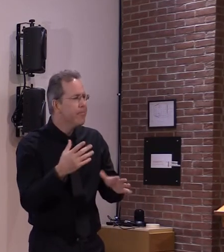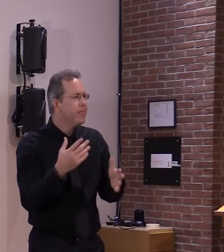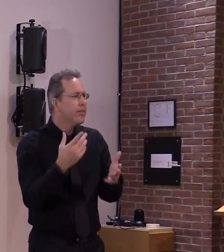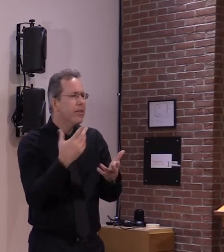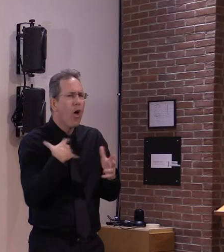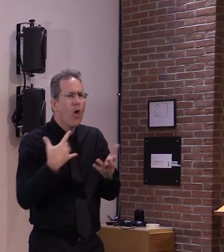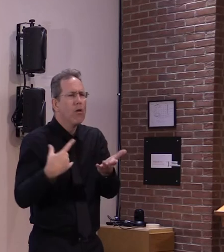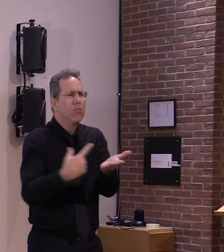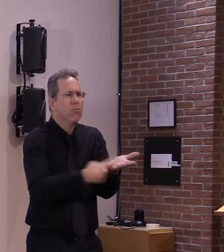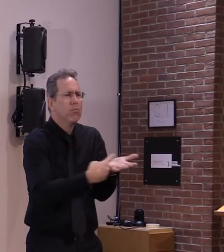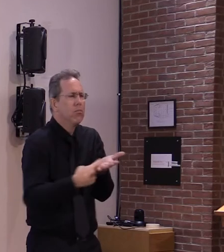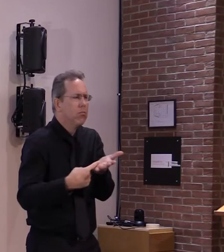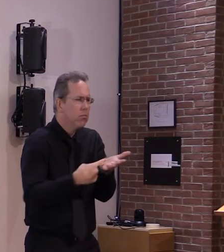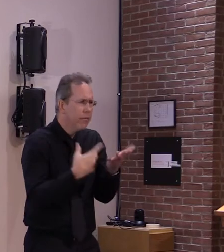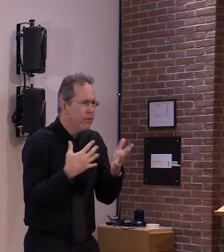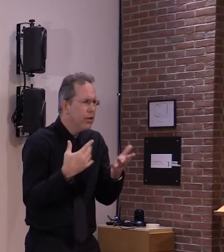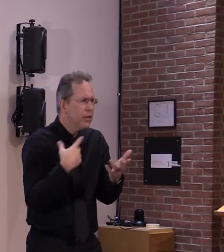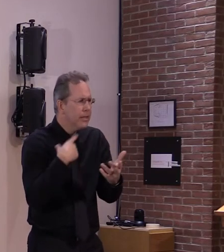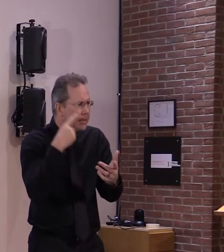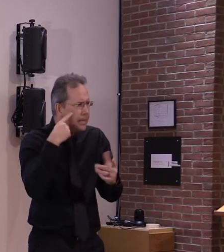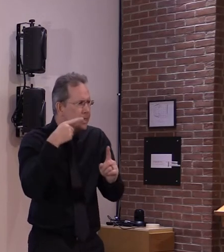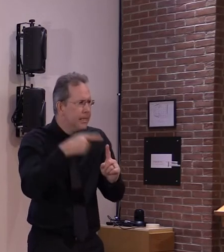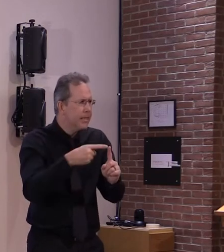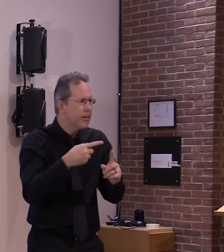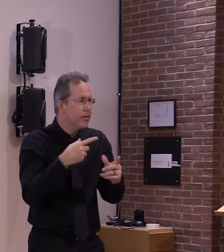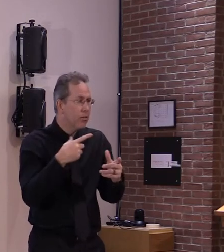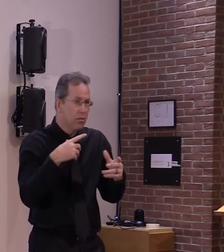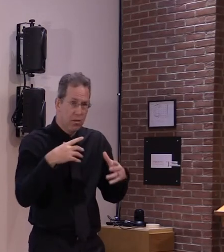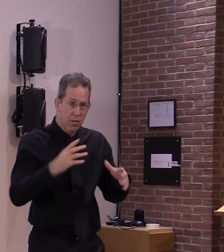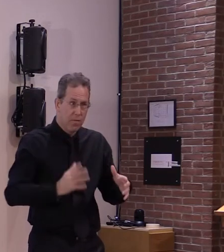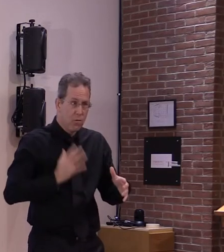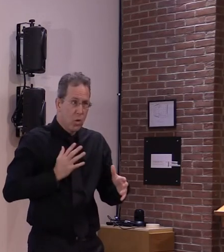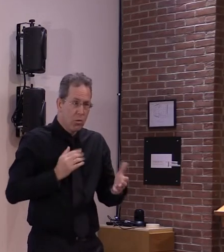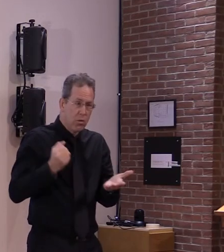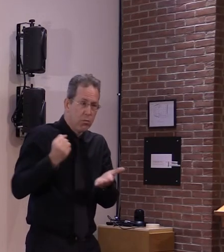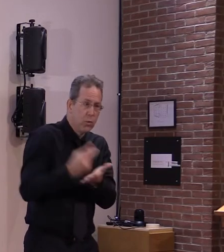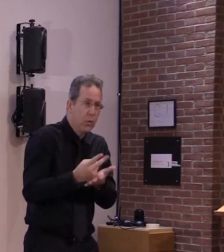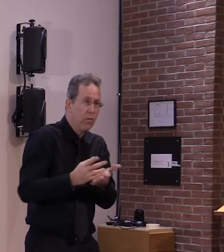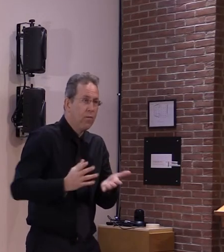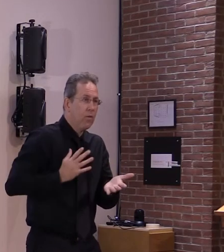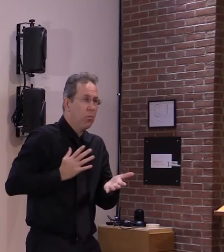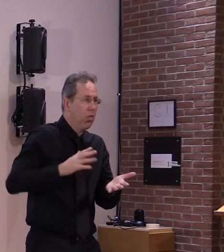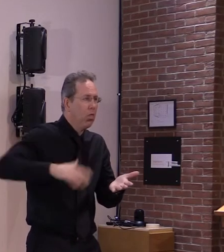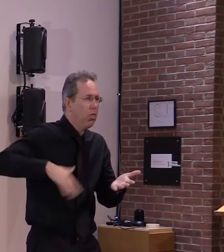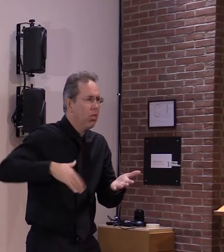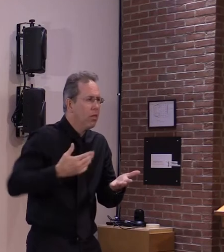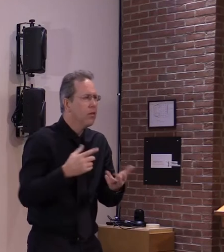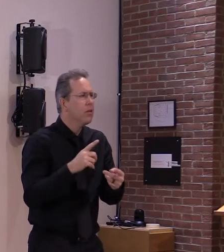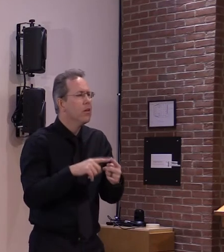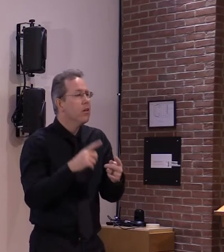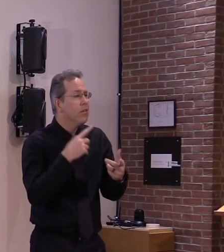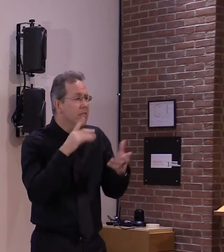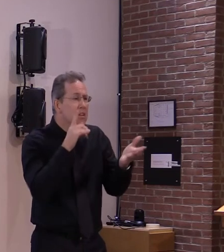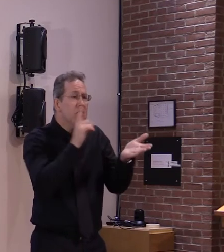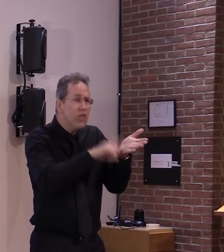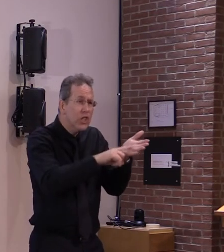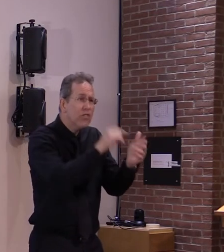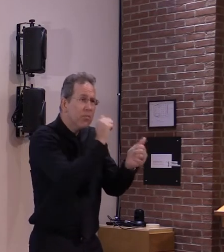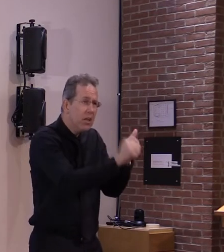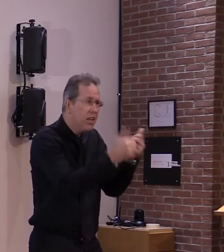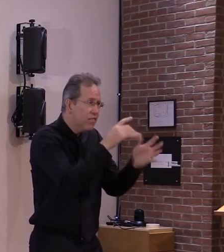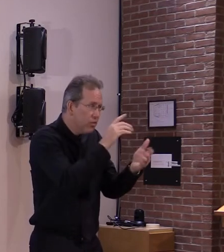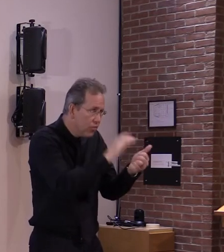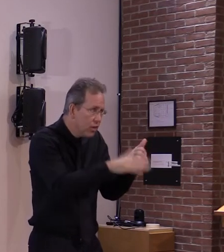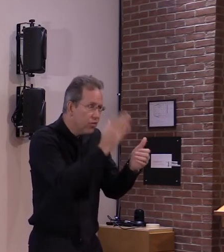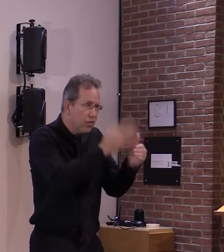is to have first of all more than one study second of all to make sure that the study